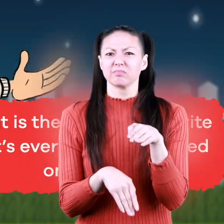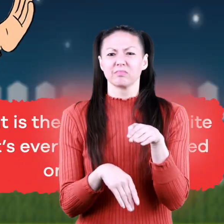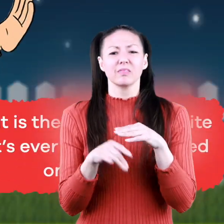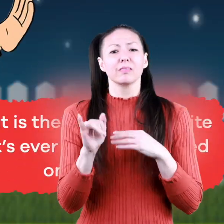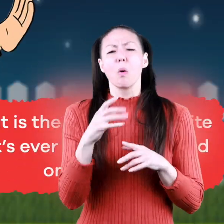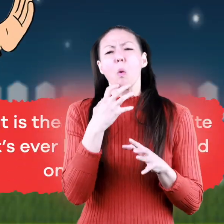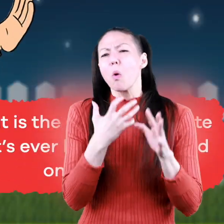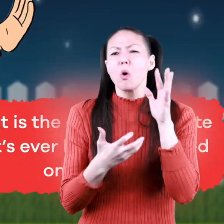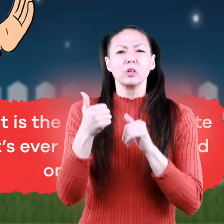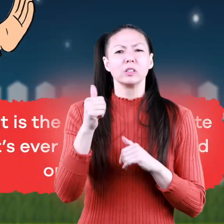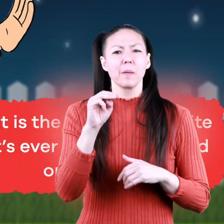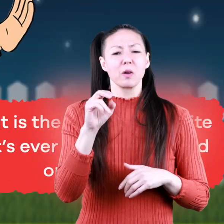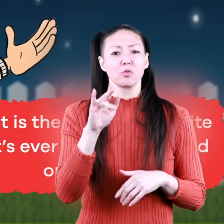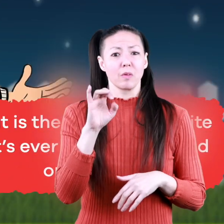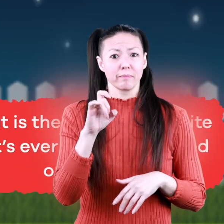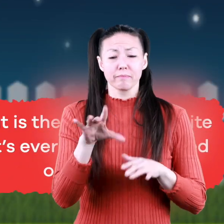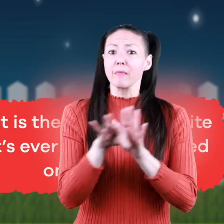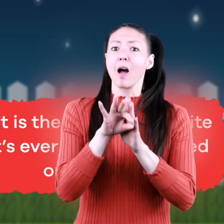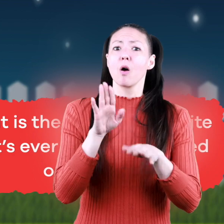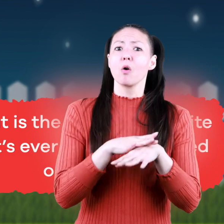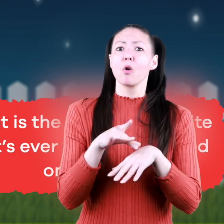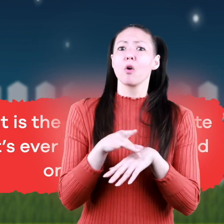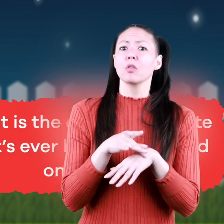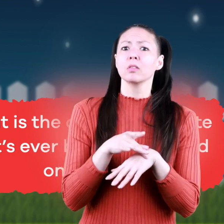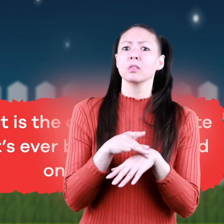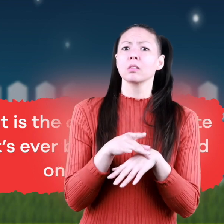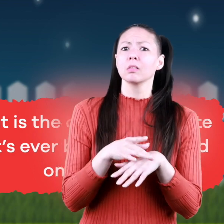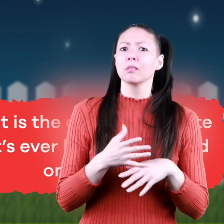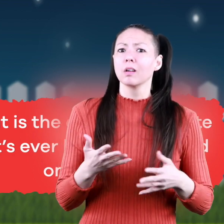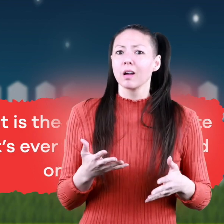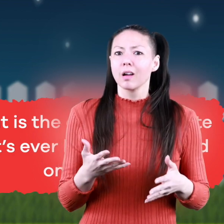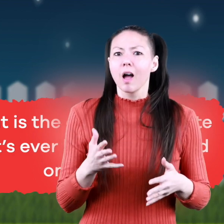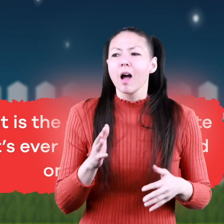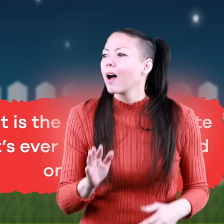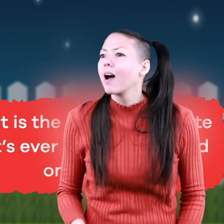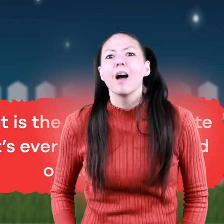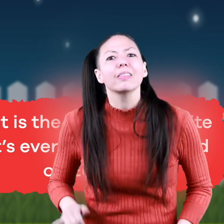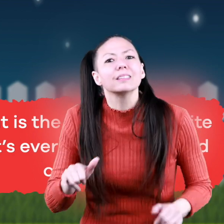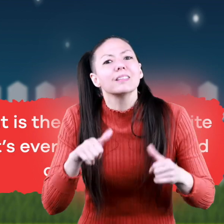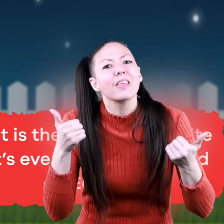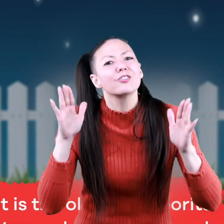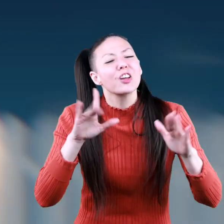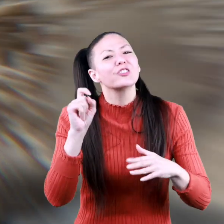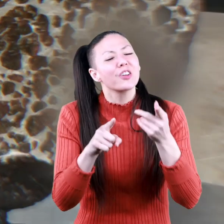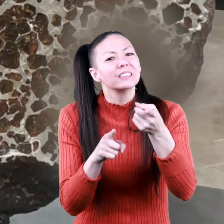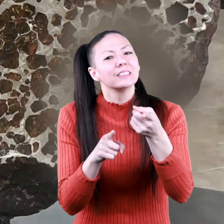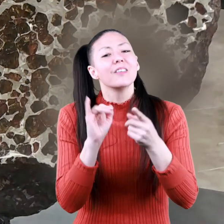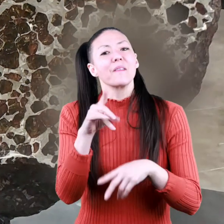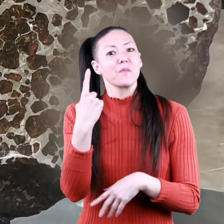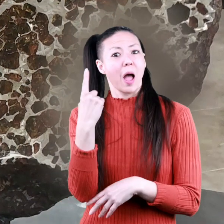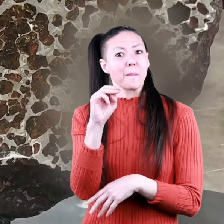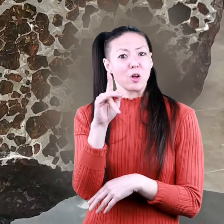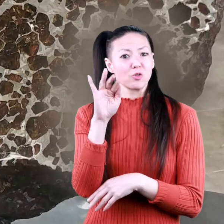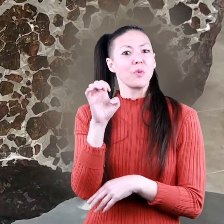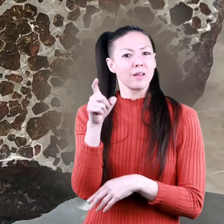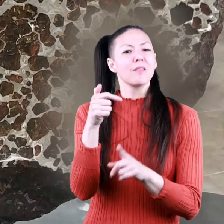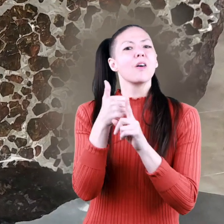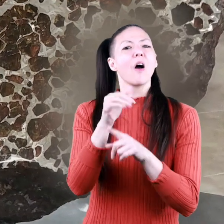is the oldest meteorite that's been discovered on Earth? Another great question! One meteorite called the